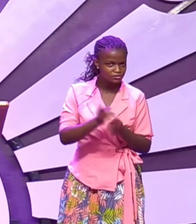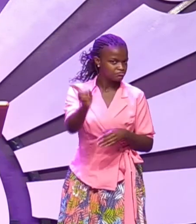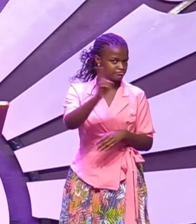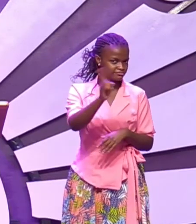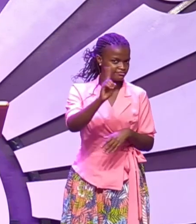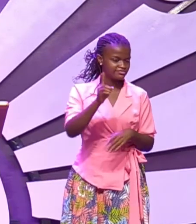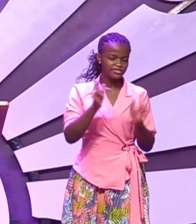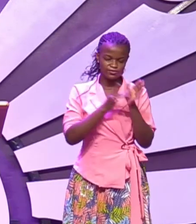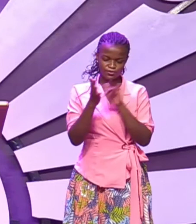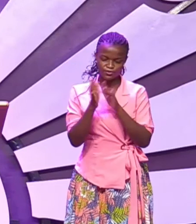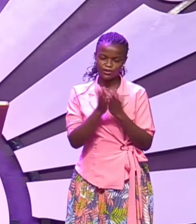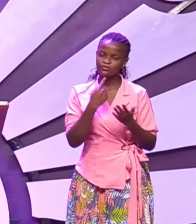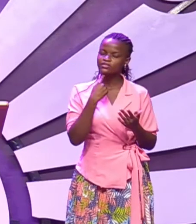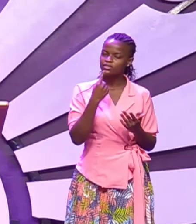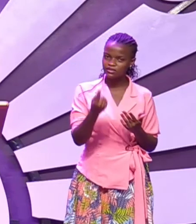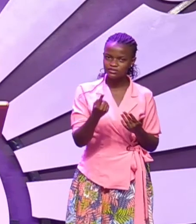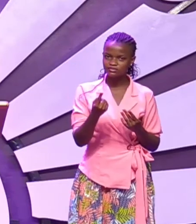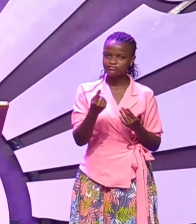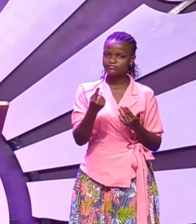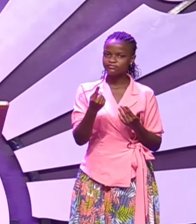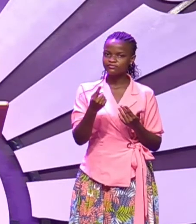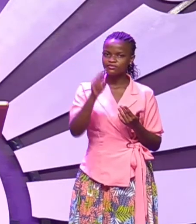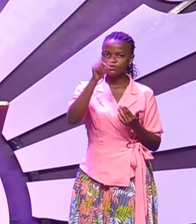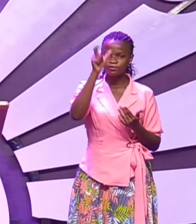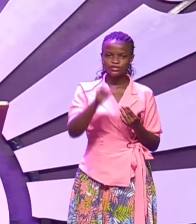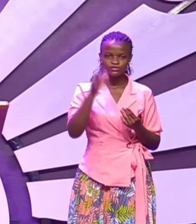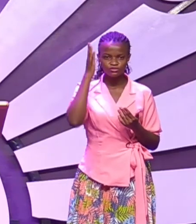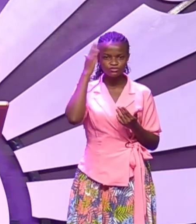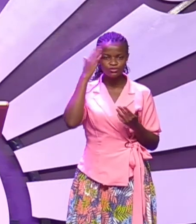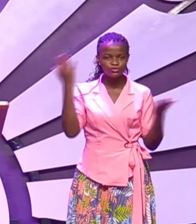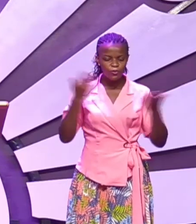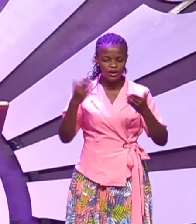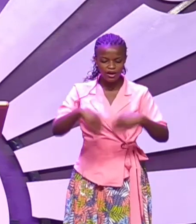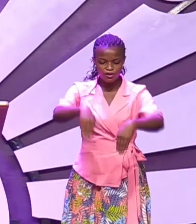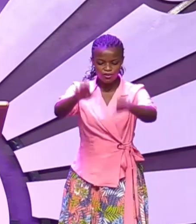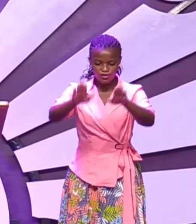and the Bible tells us no one knows where his grave is